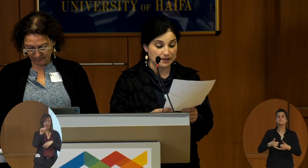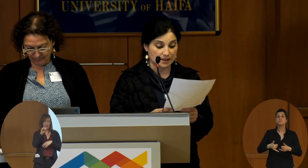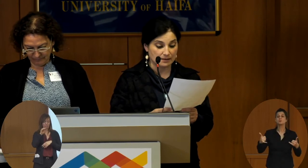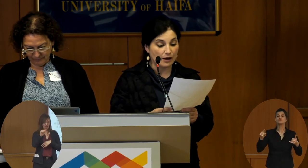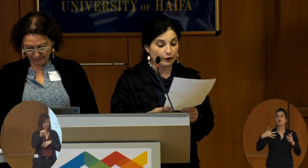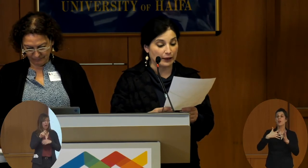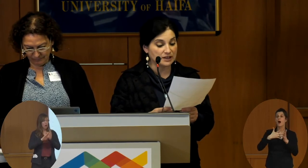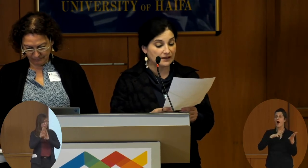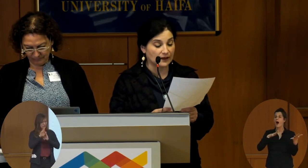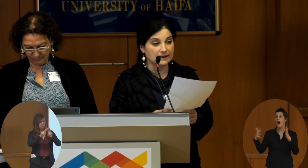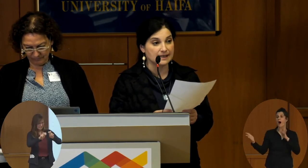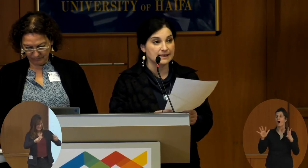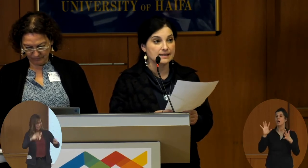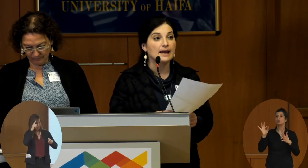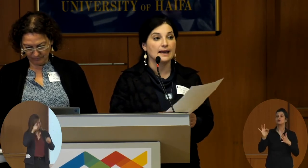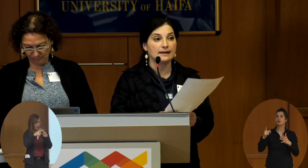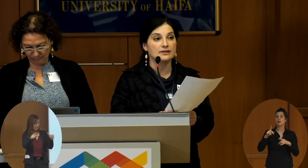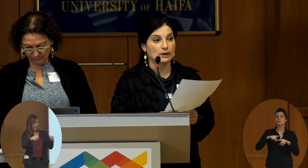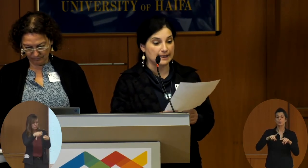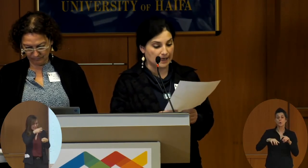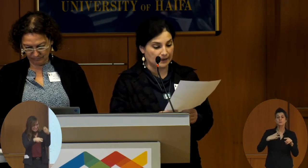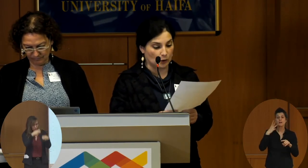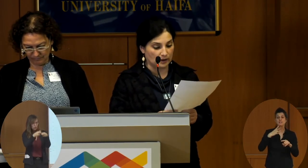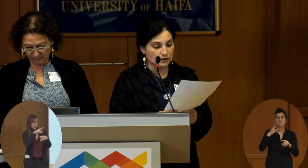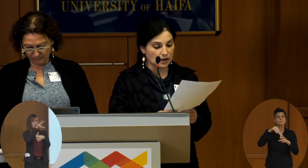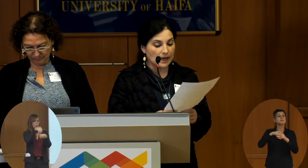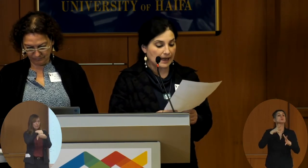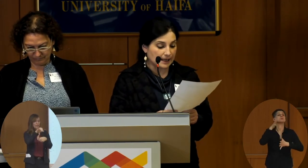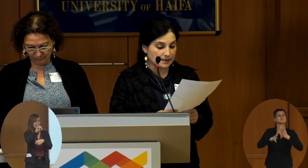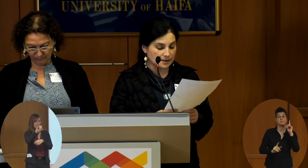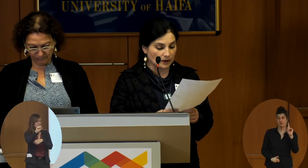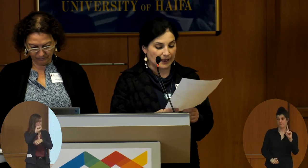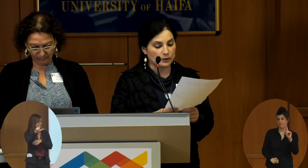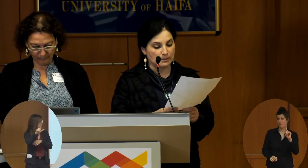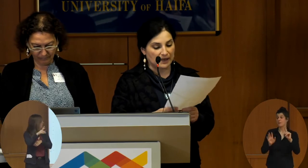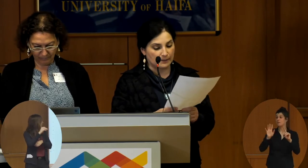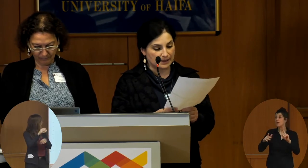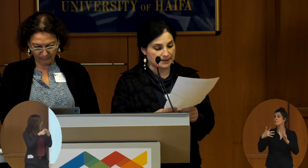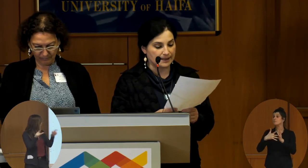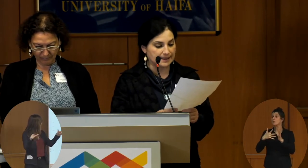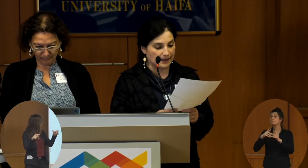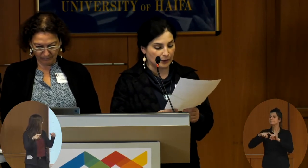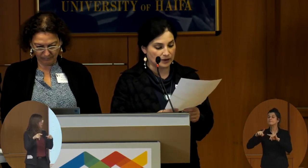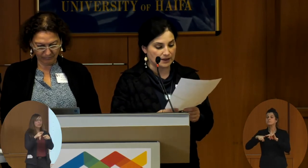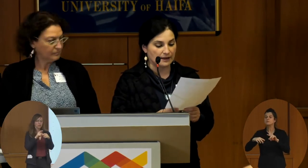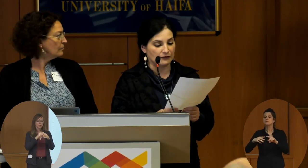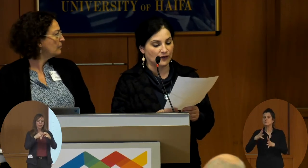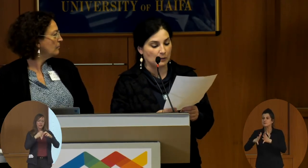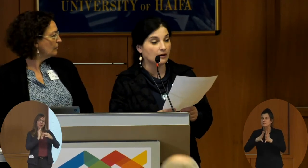for language difficulties in Israeli sign language and on language impairments in sign languages in the framework